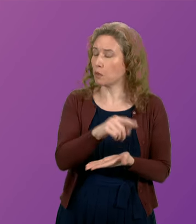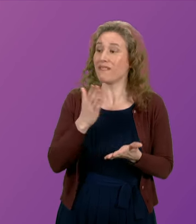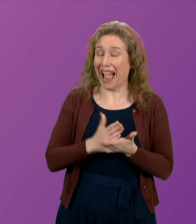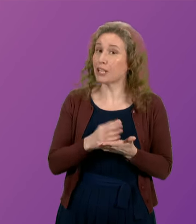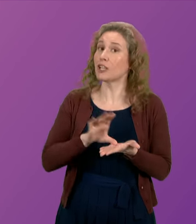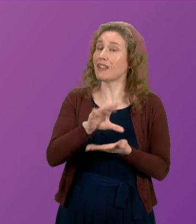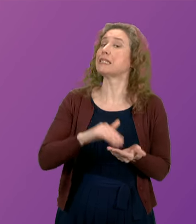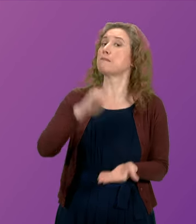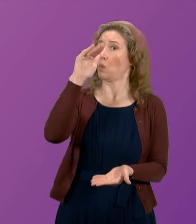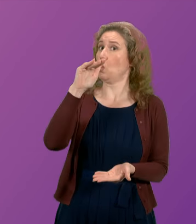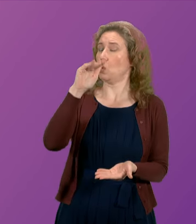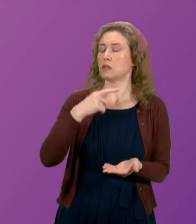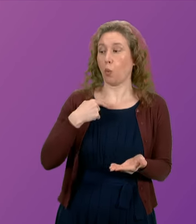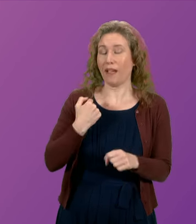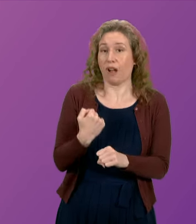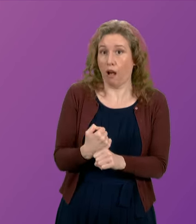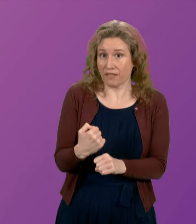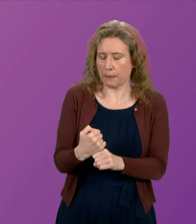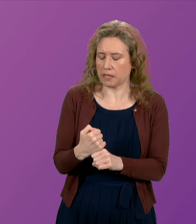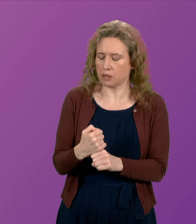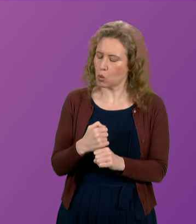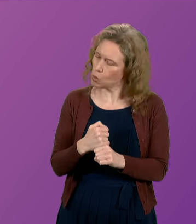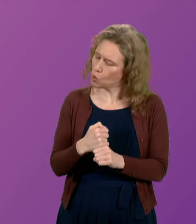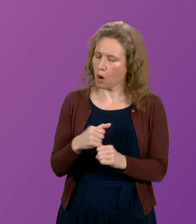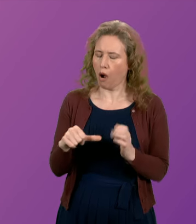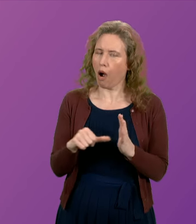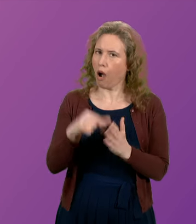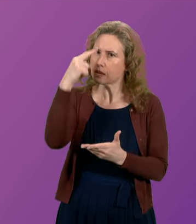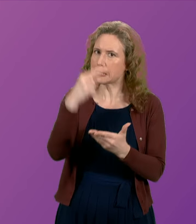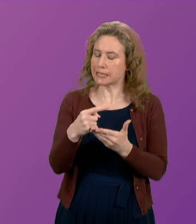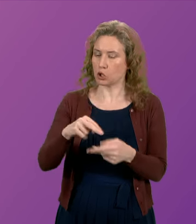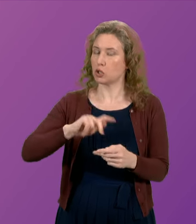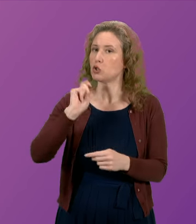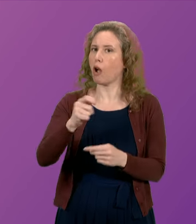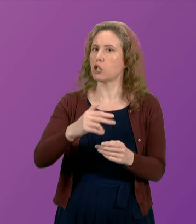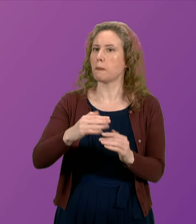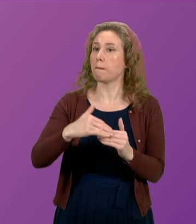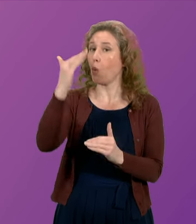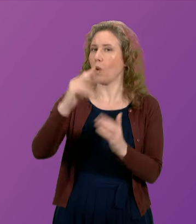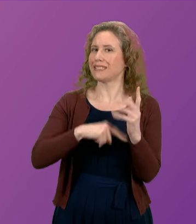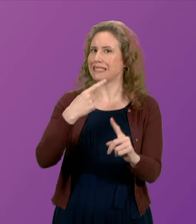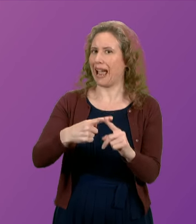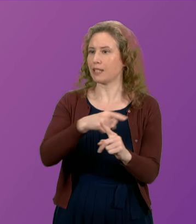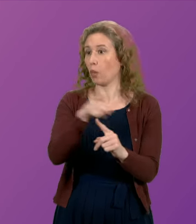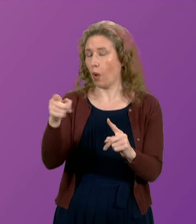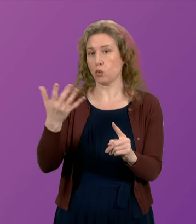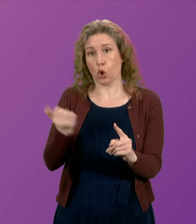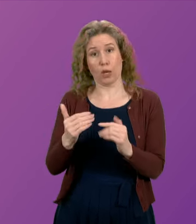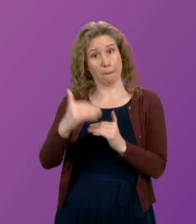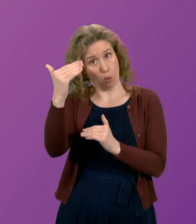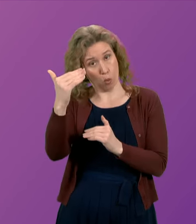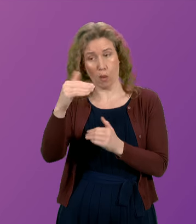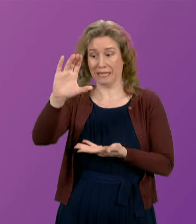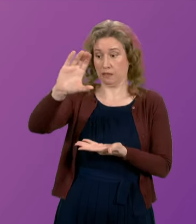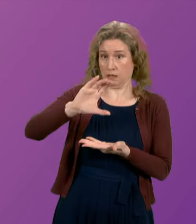the National Health Service. So we've taken as a government hard decisions about increasing tax on higher earners so we can allocate more resources